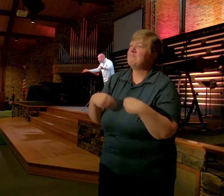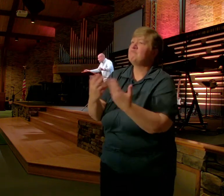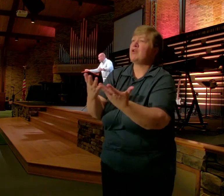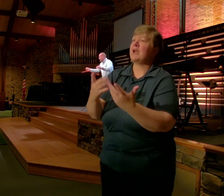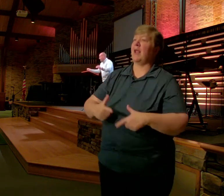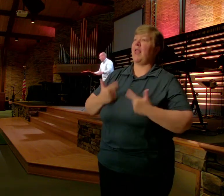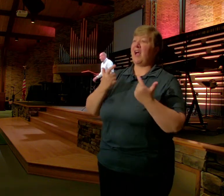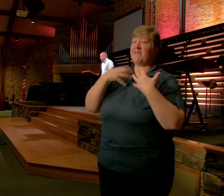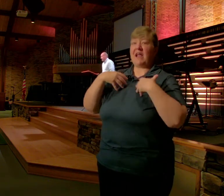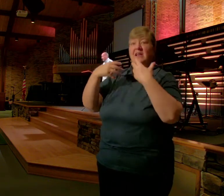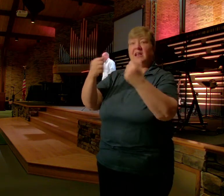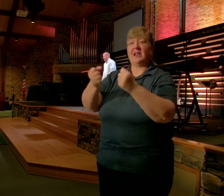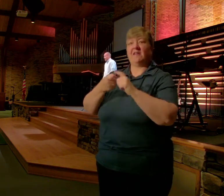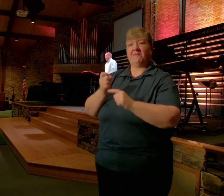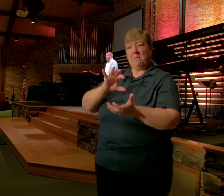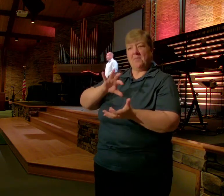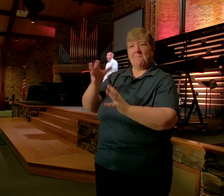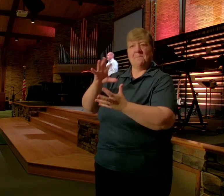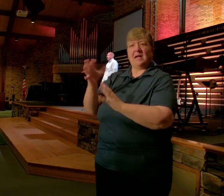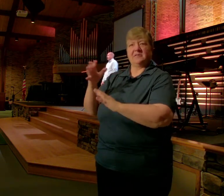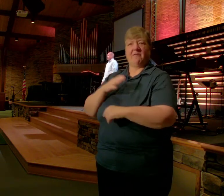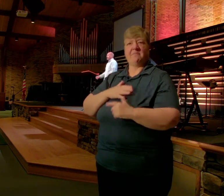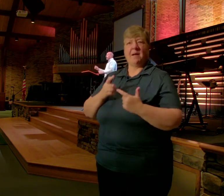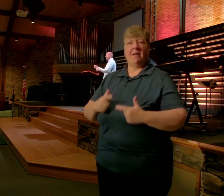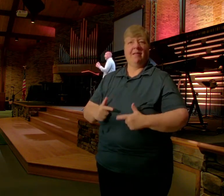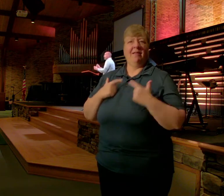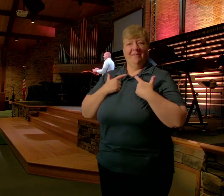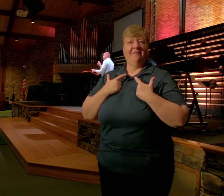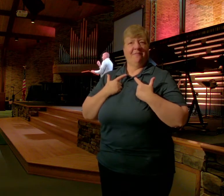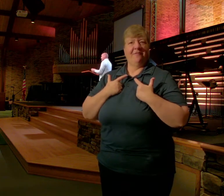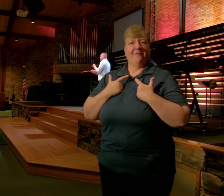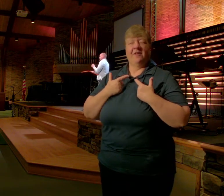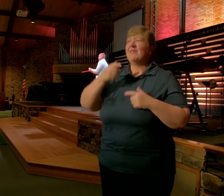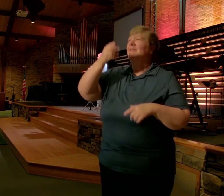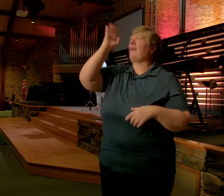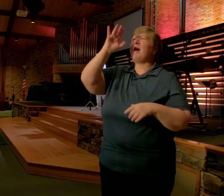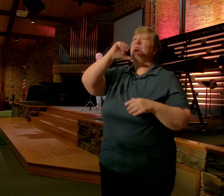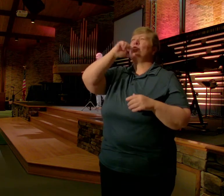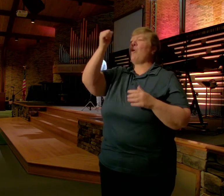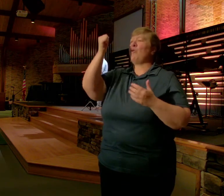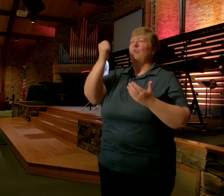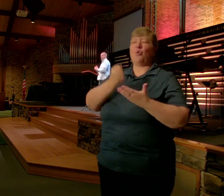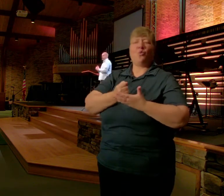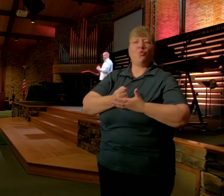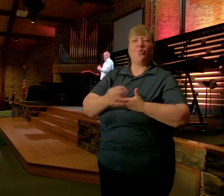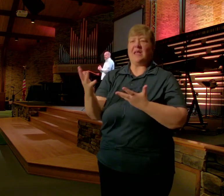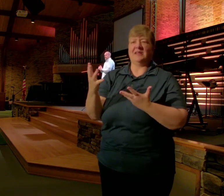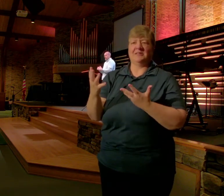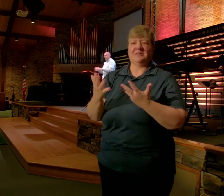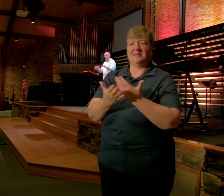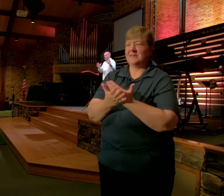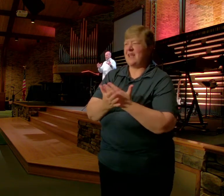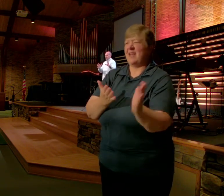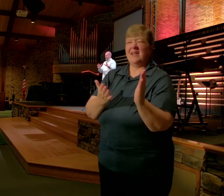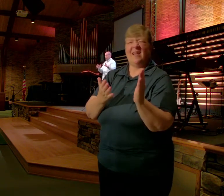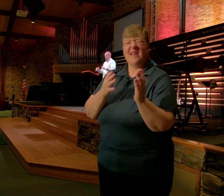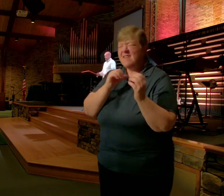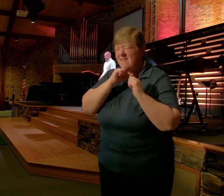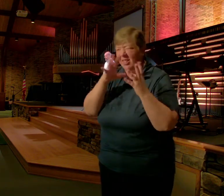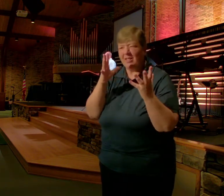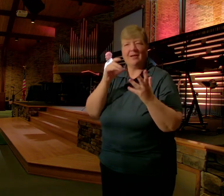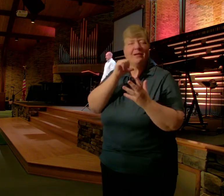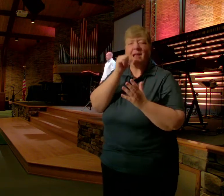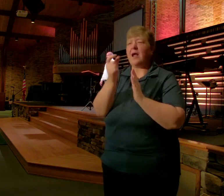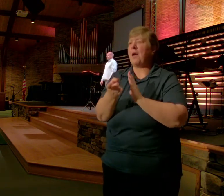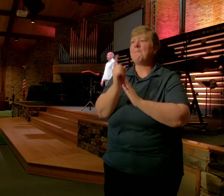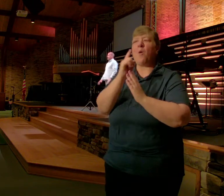The Messes That We Have Made With Our Lives God Will Not Waste A Thing Not A Moment In Your